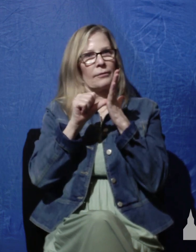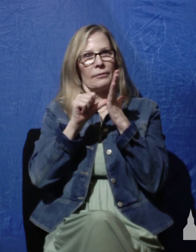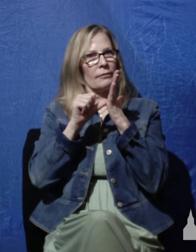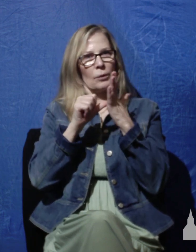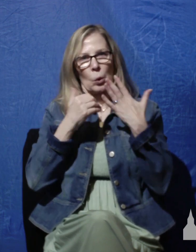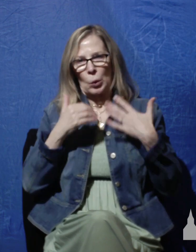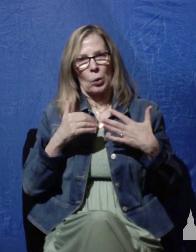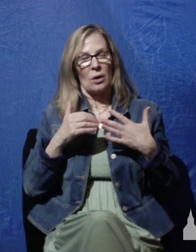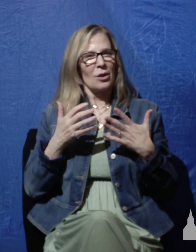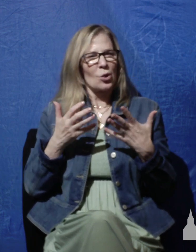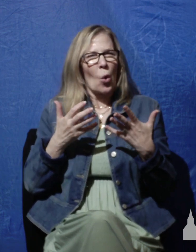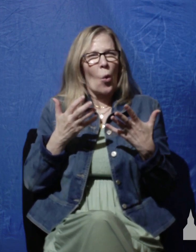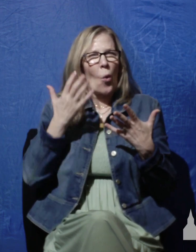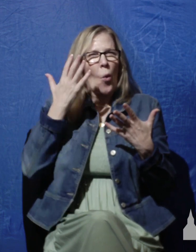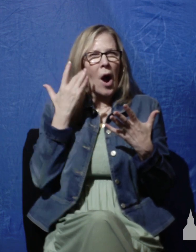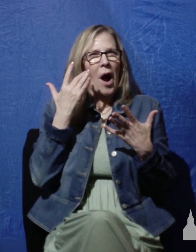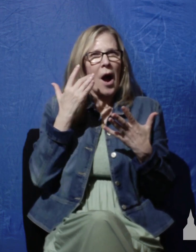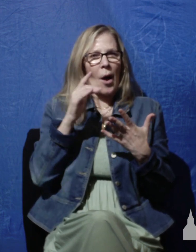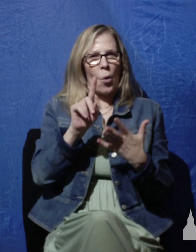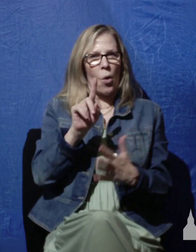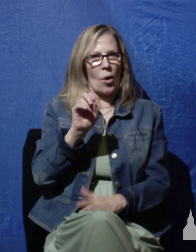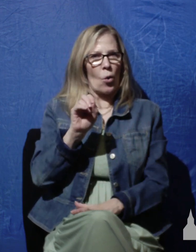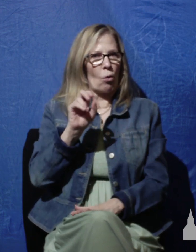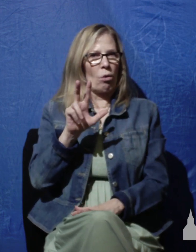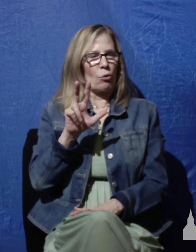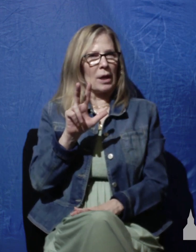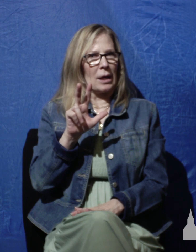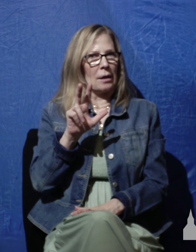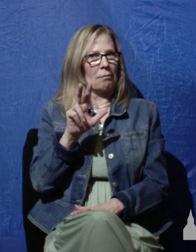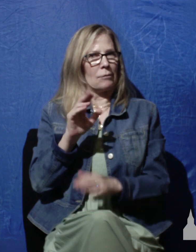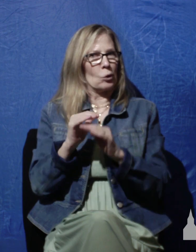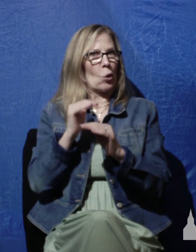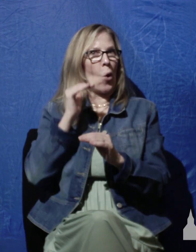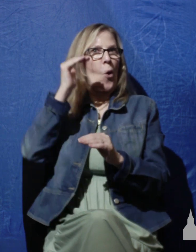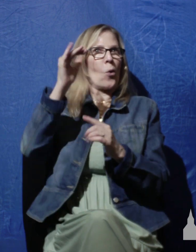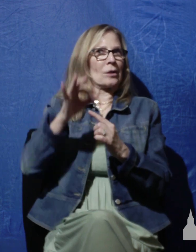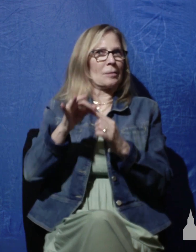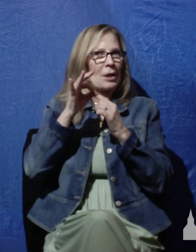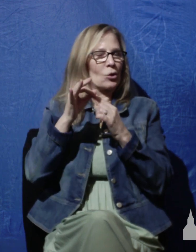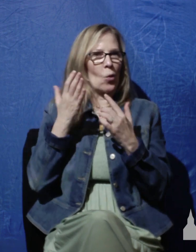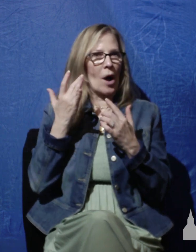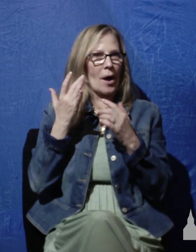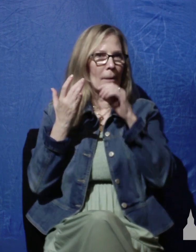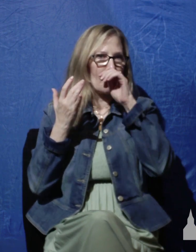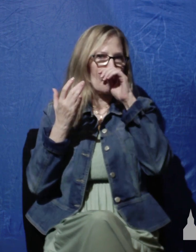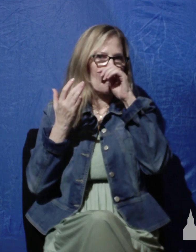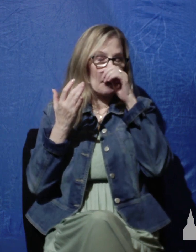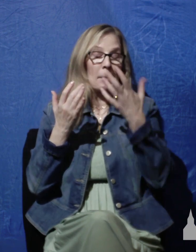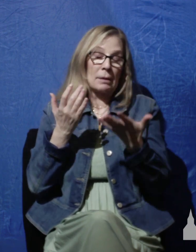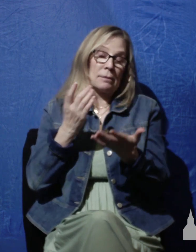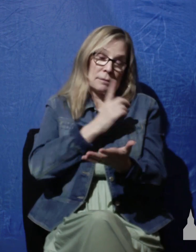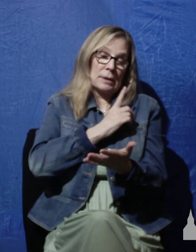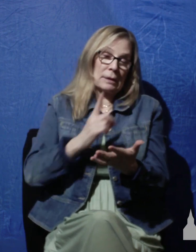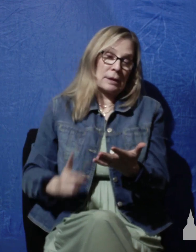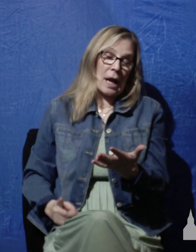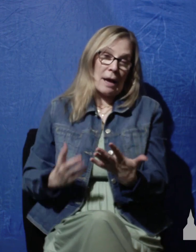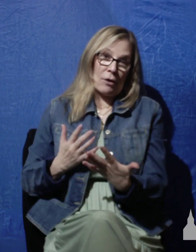So what is it that makes Psalm 103 so special? Well, it's not simply that David offers praise to God that makes the